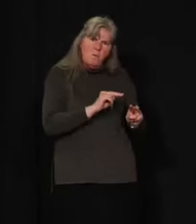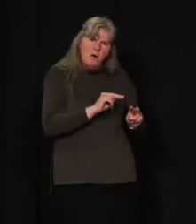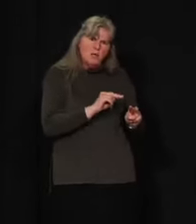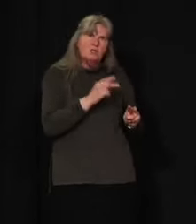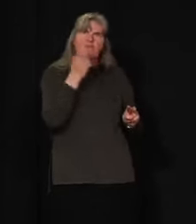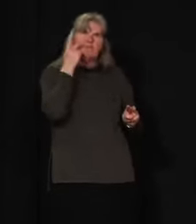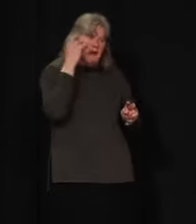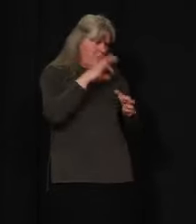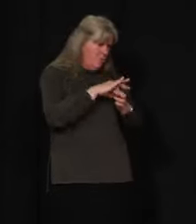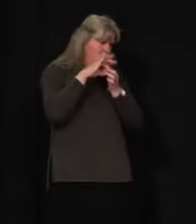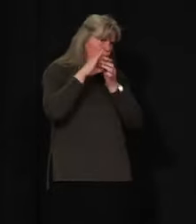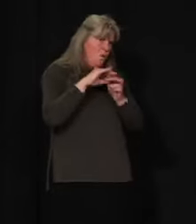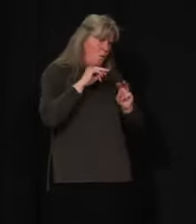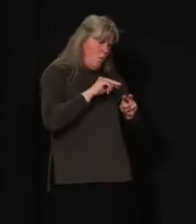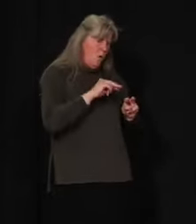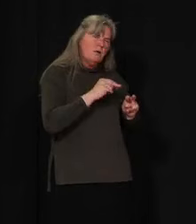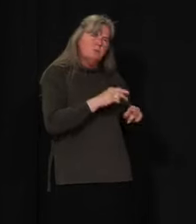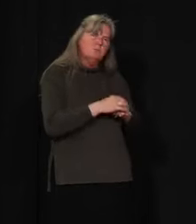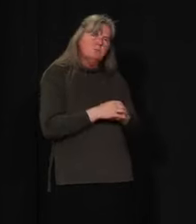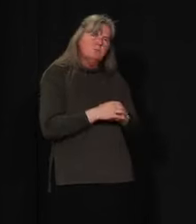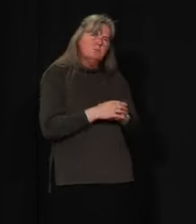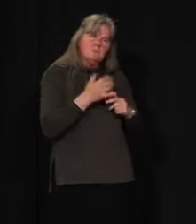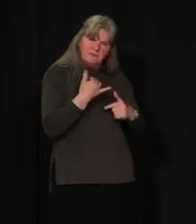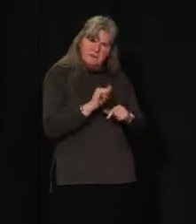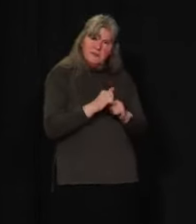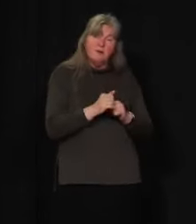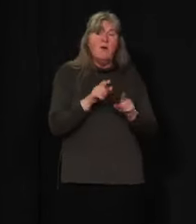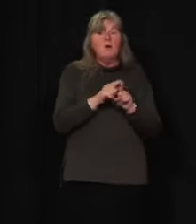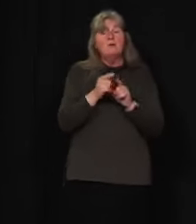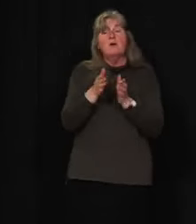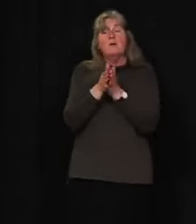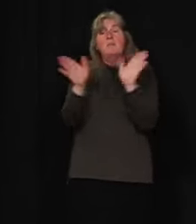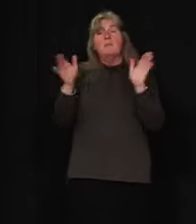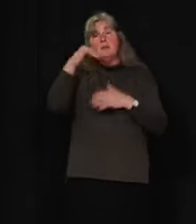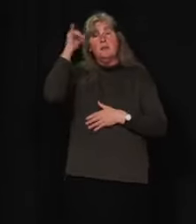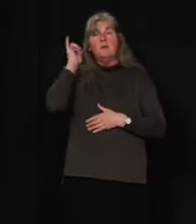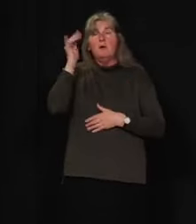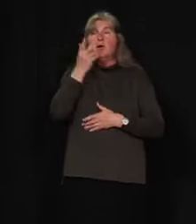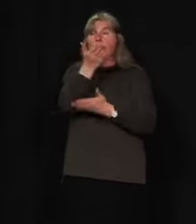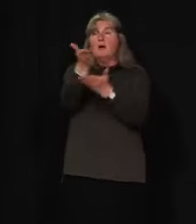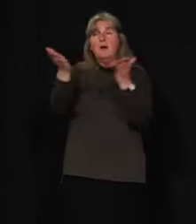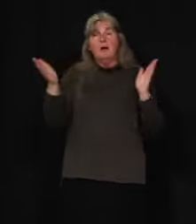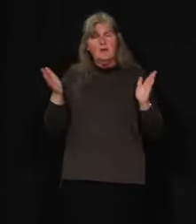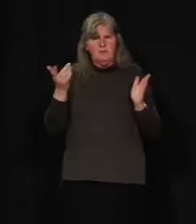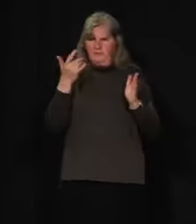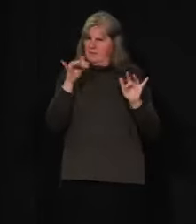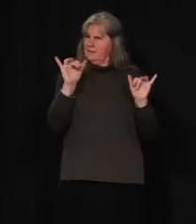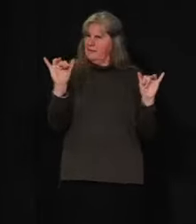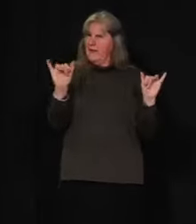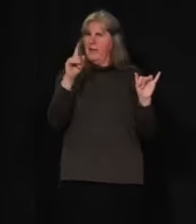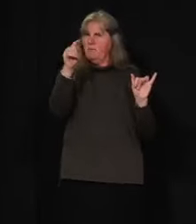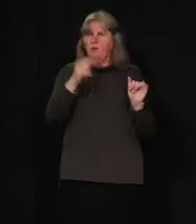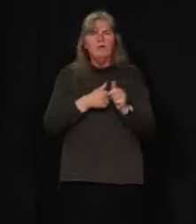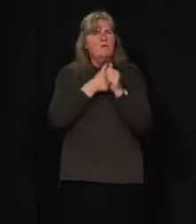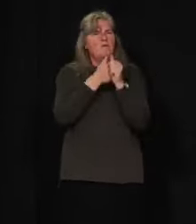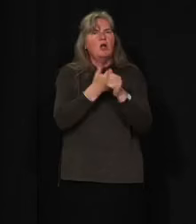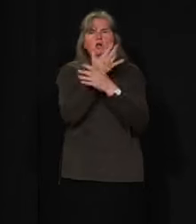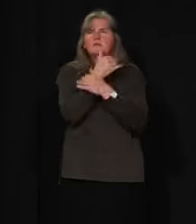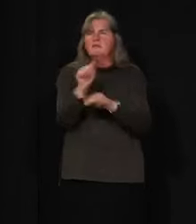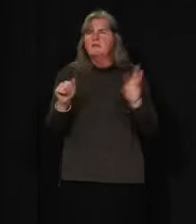epidemiology. It will mean the public has to work with us to keep observing the Safe Six practices.